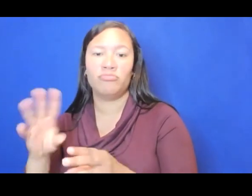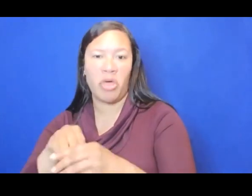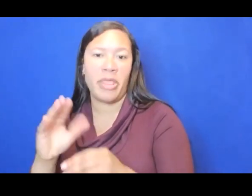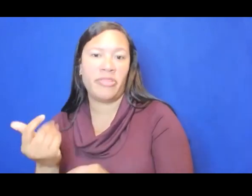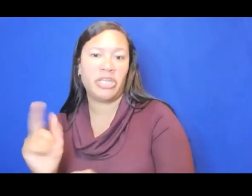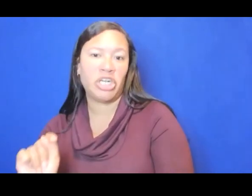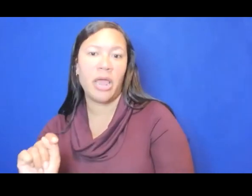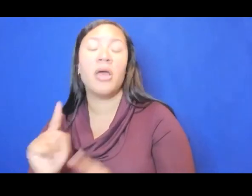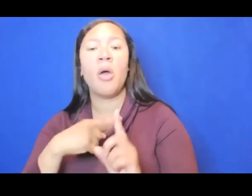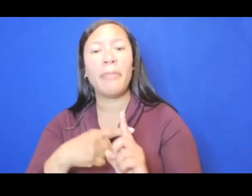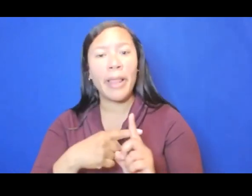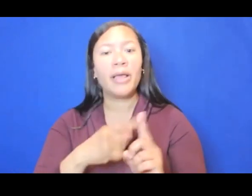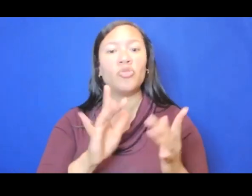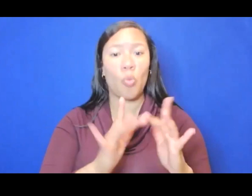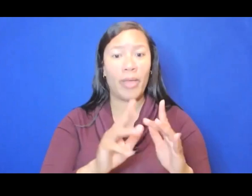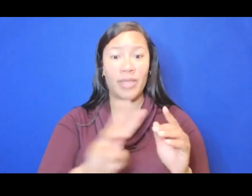application handbook.